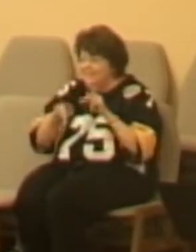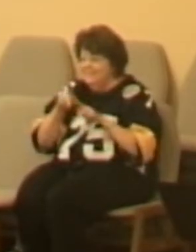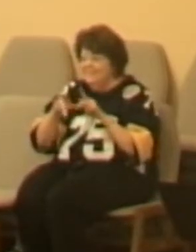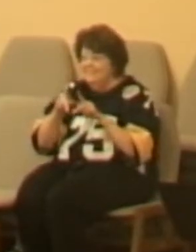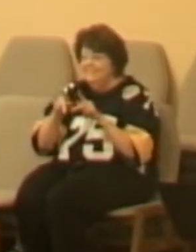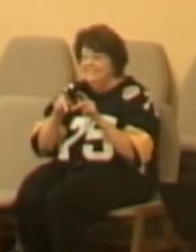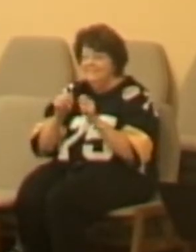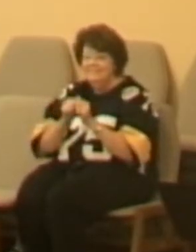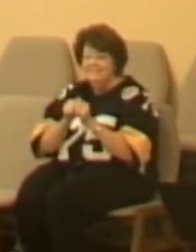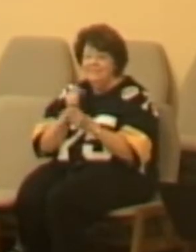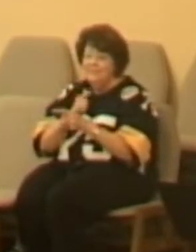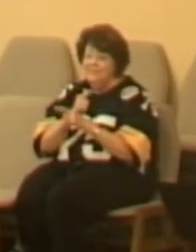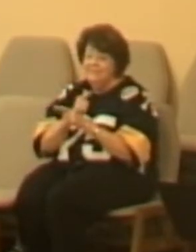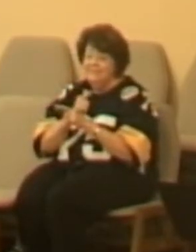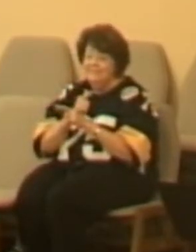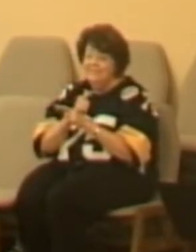not?